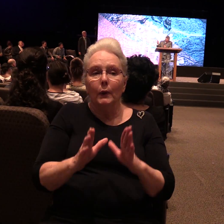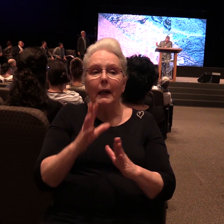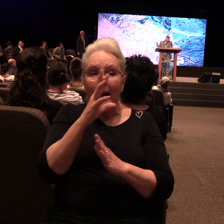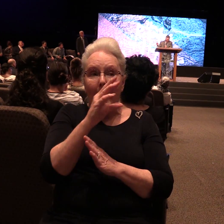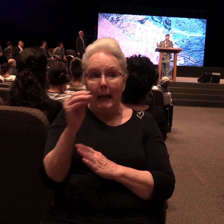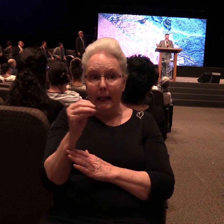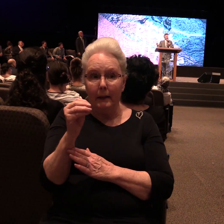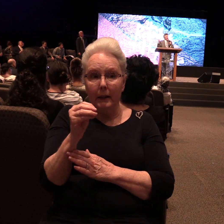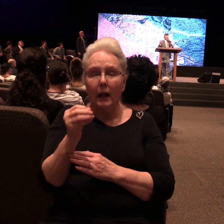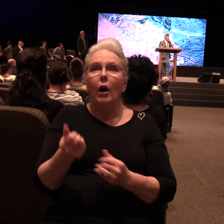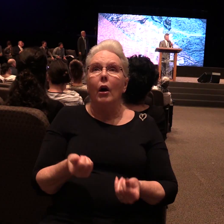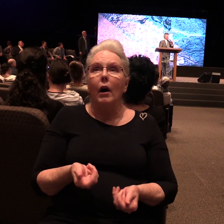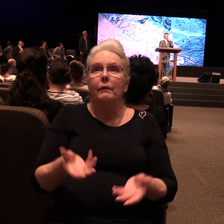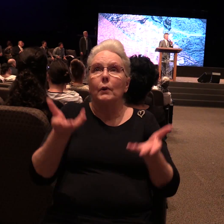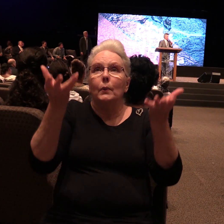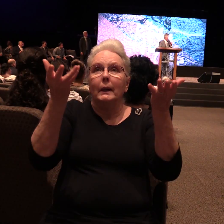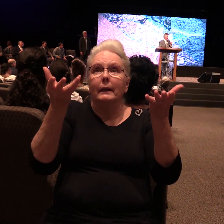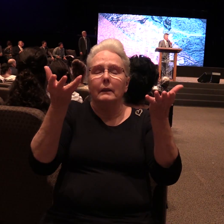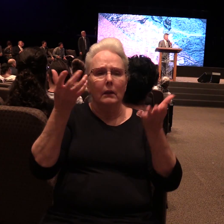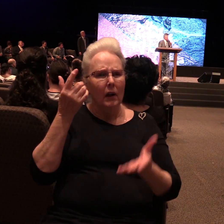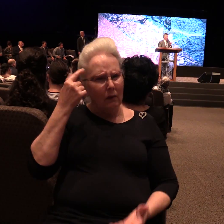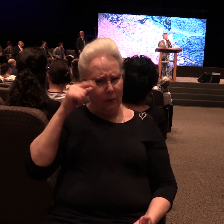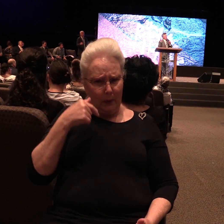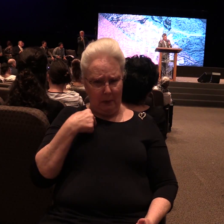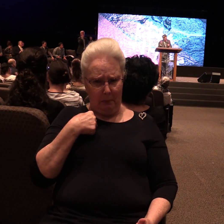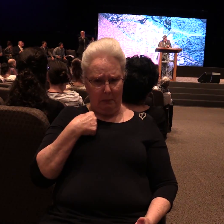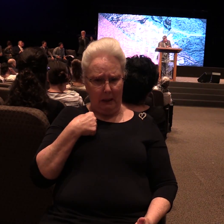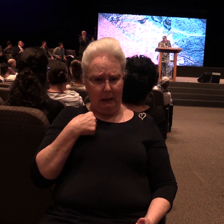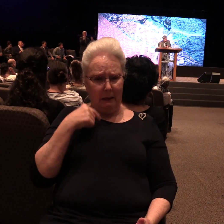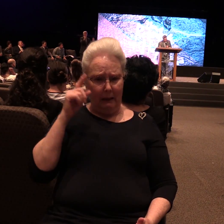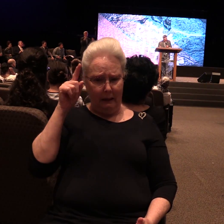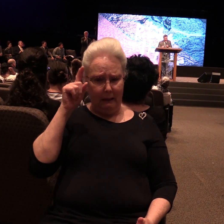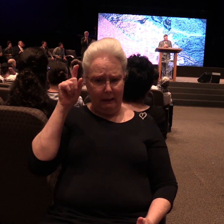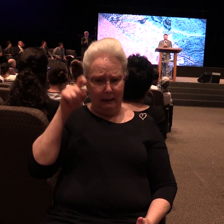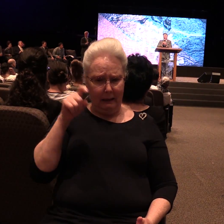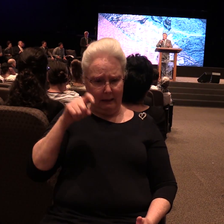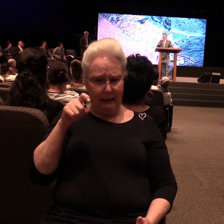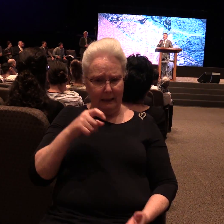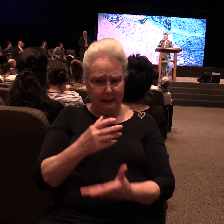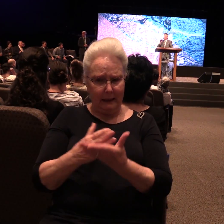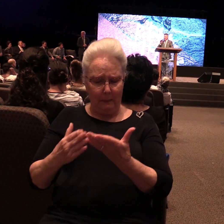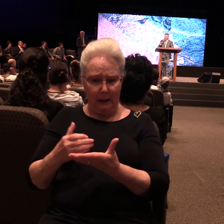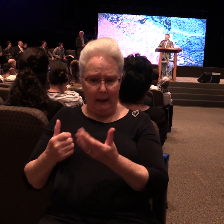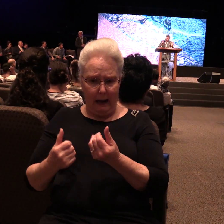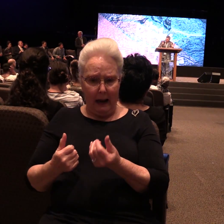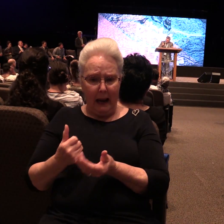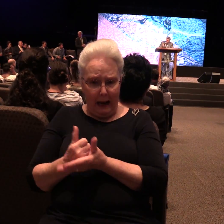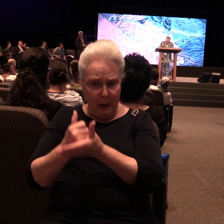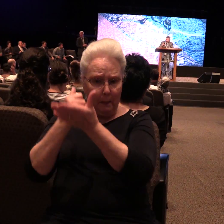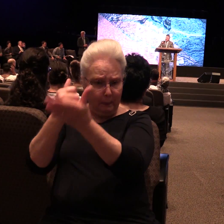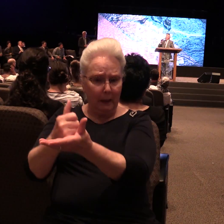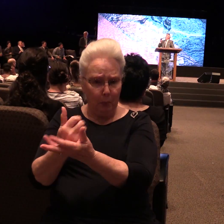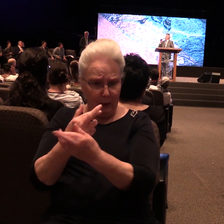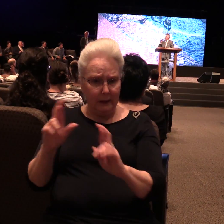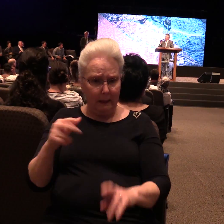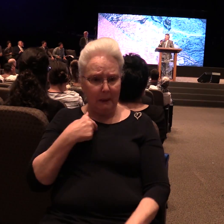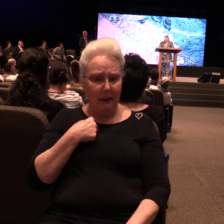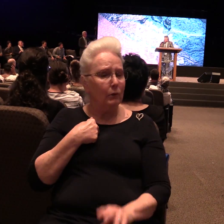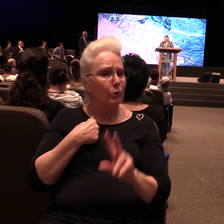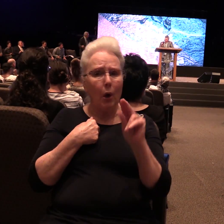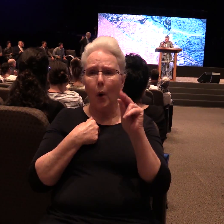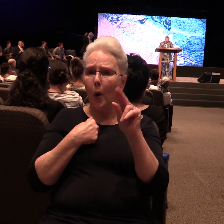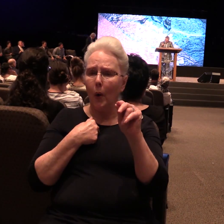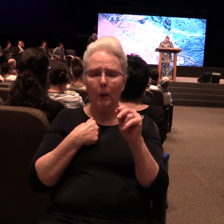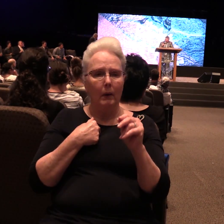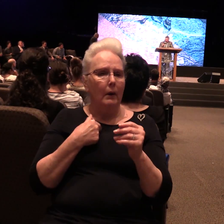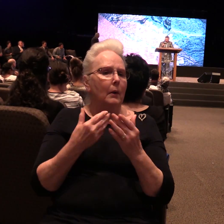ready to redeem me, he needed nothing outside of himself to redeem me with. What God needed, God became. What God